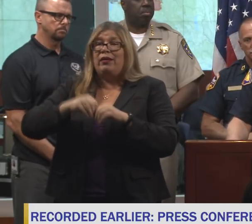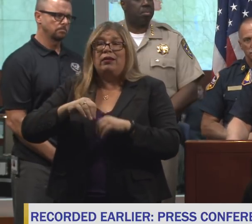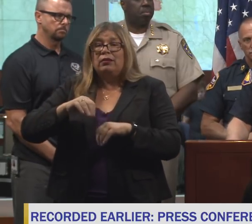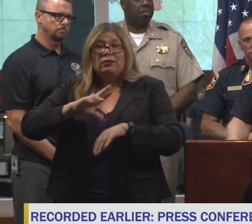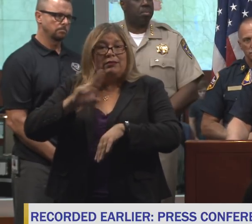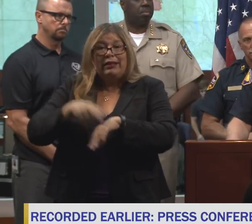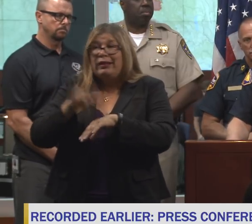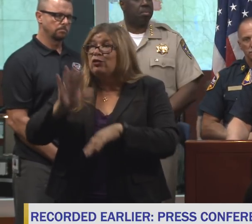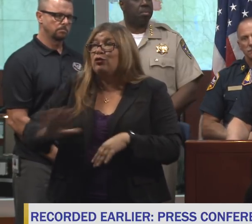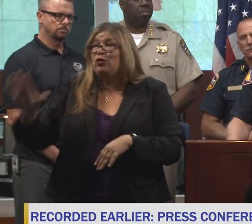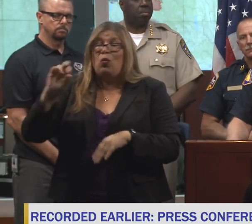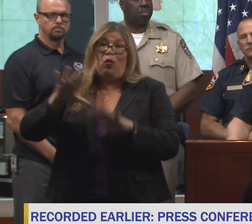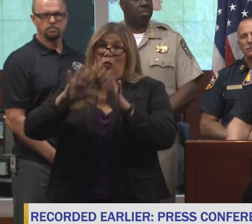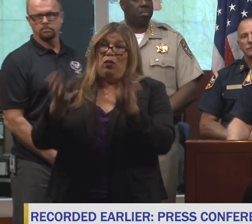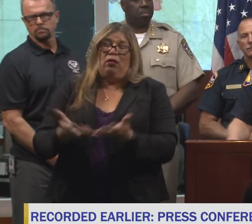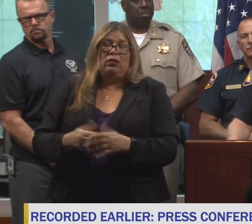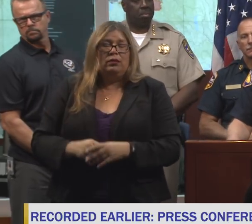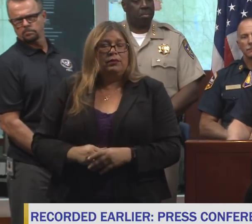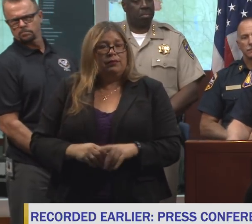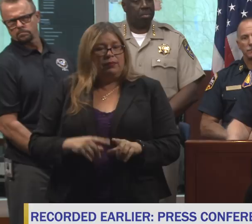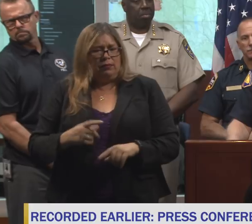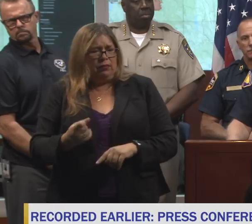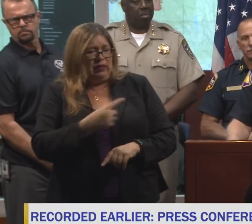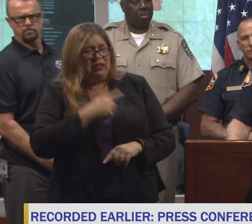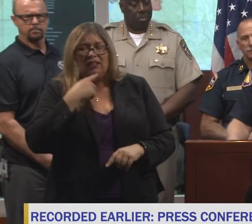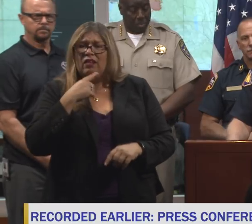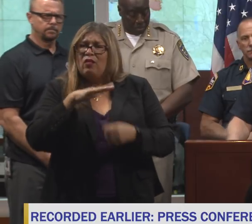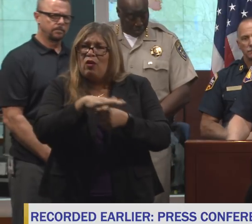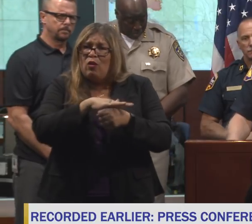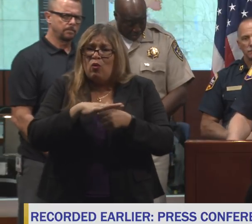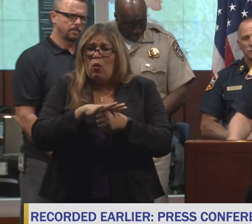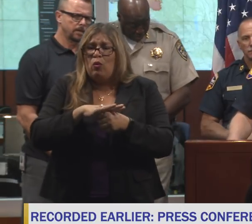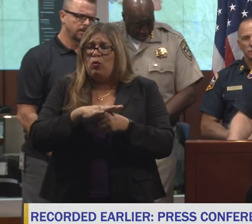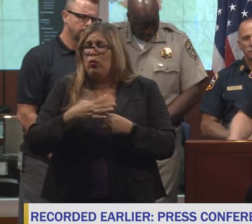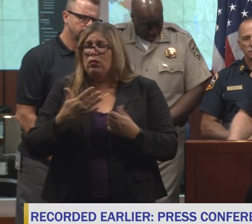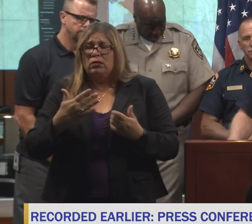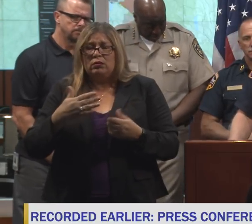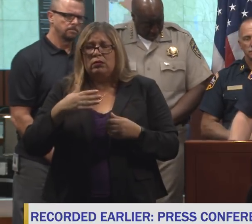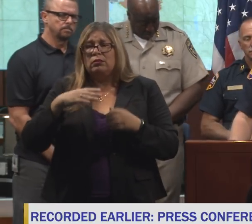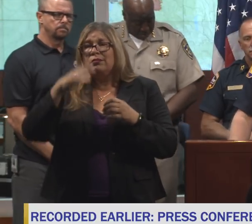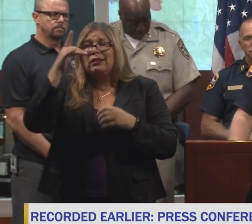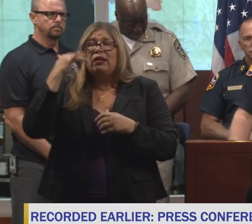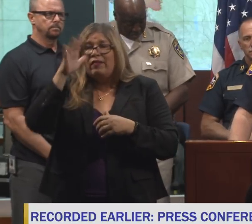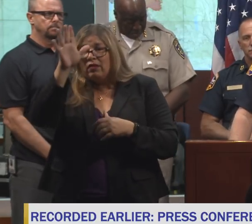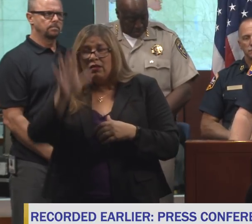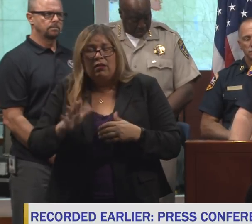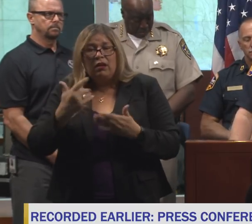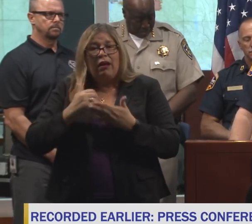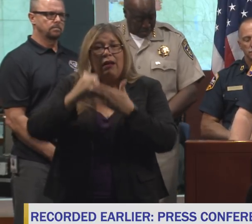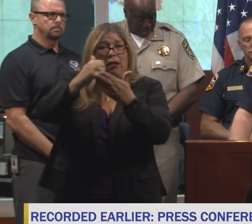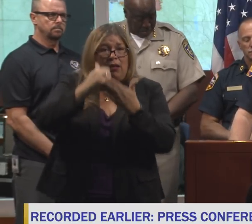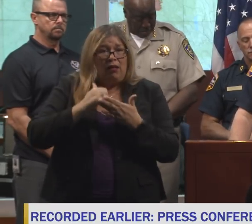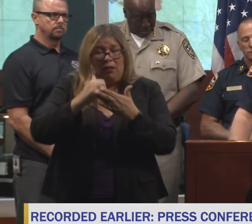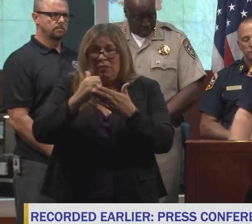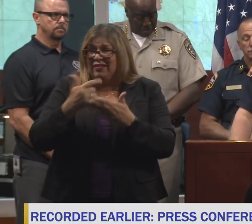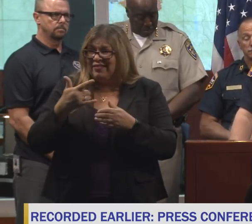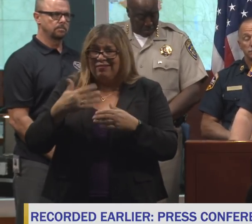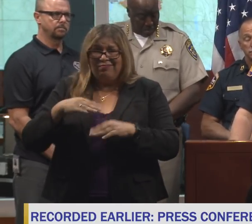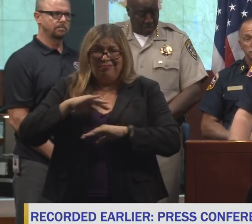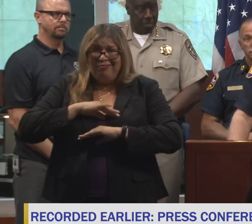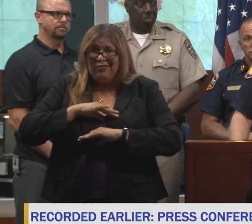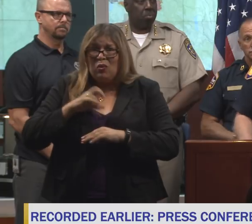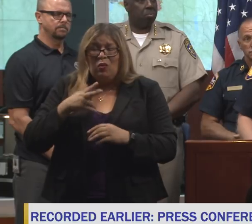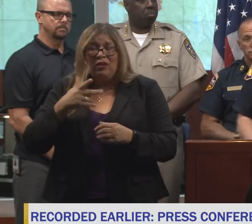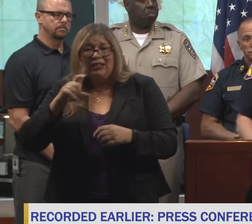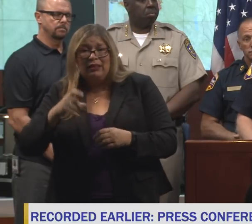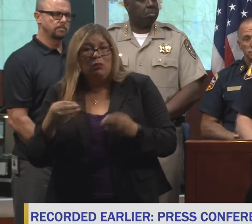maybe the world. Do you feel like the local resources are in terms of mutual aid are tapped out, and is there still capacity for additional... There's